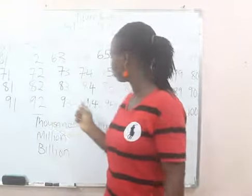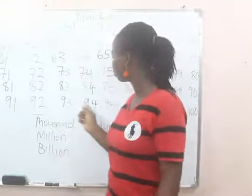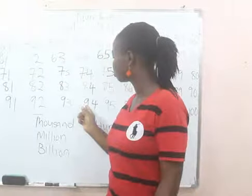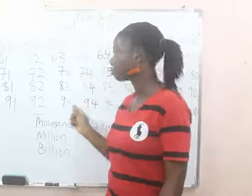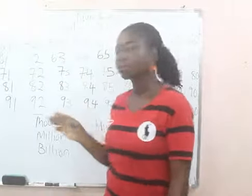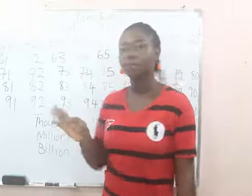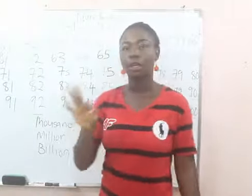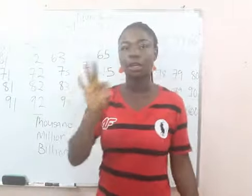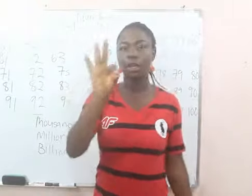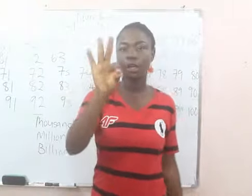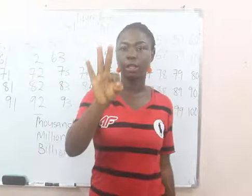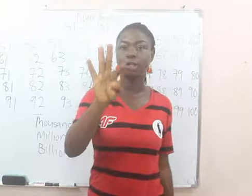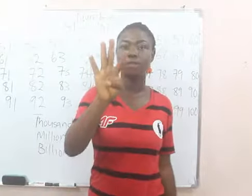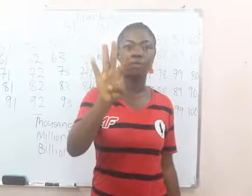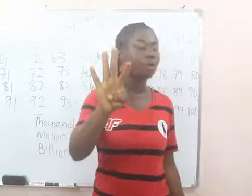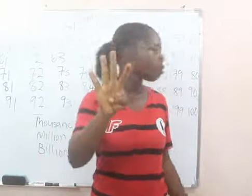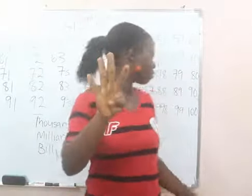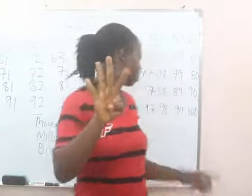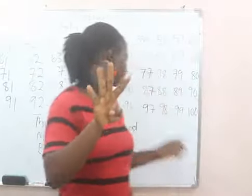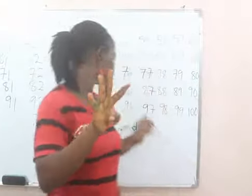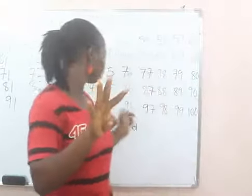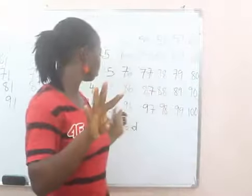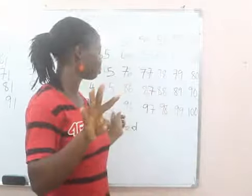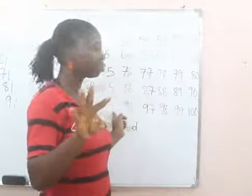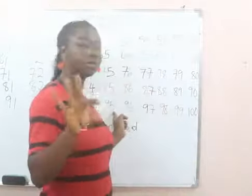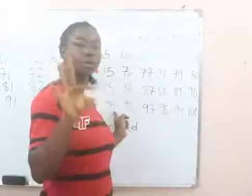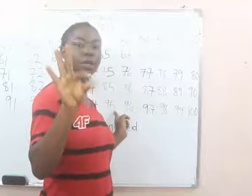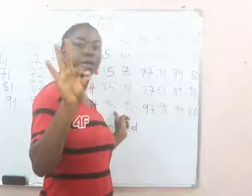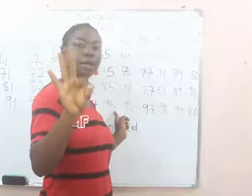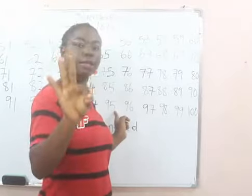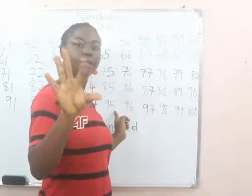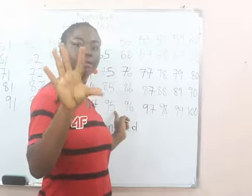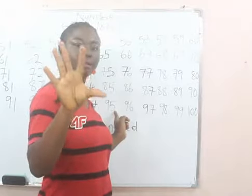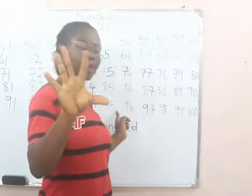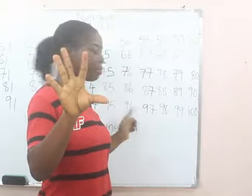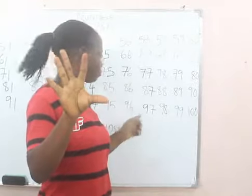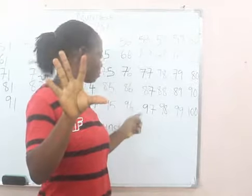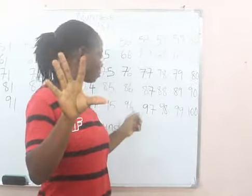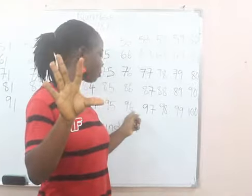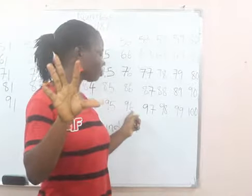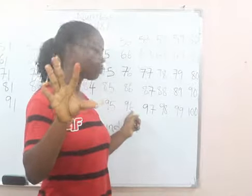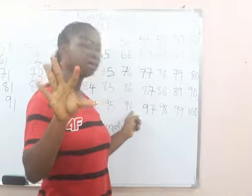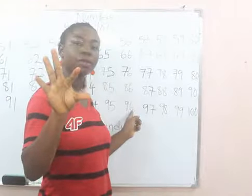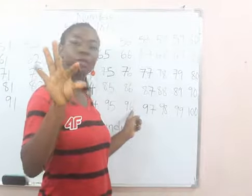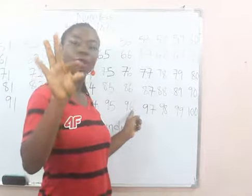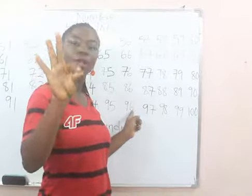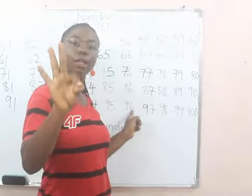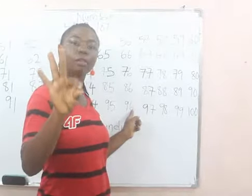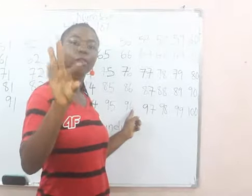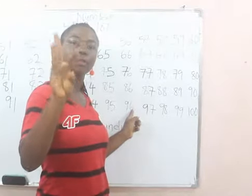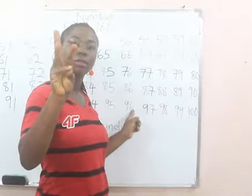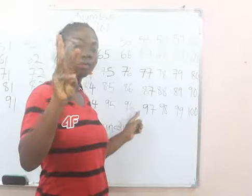94, 95, 96,